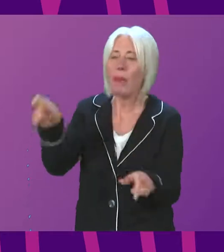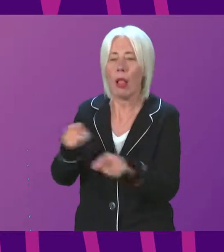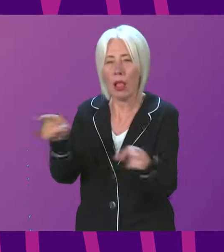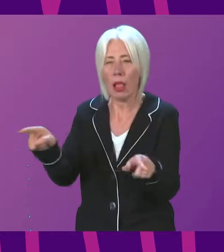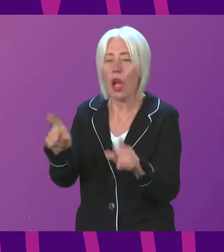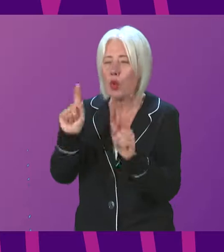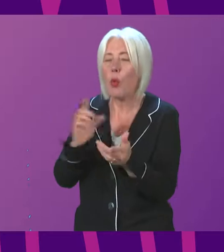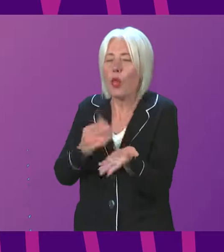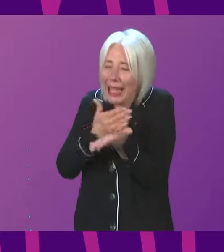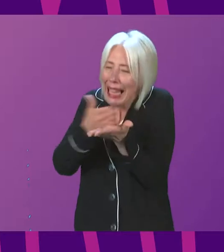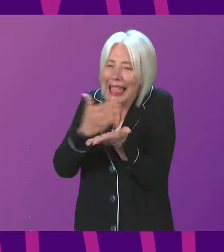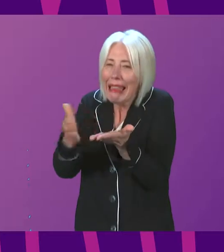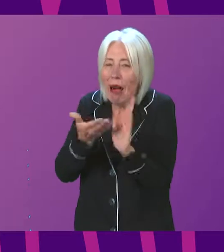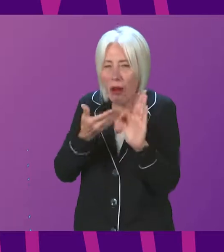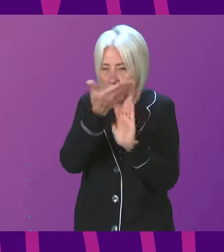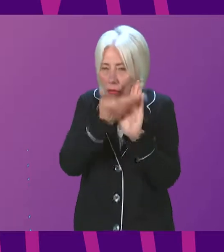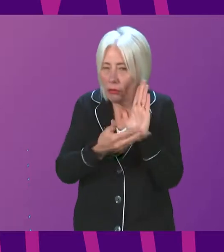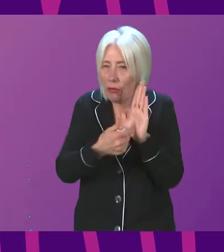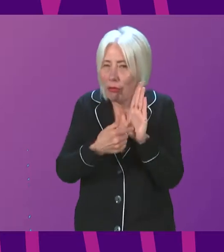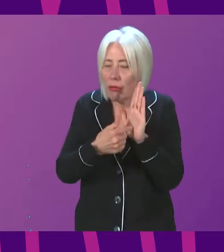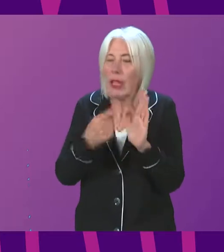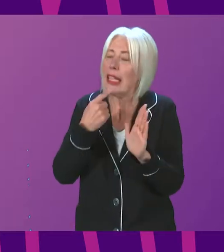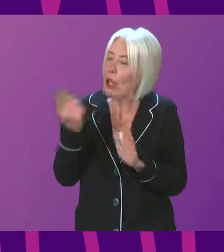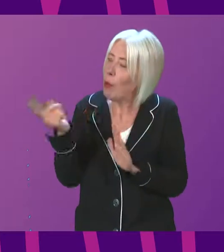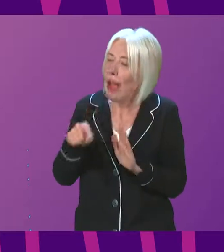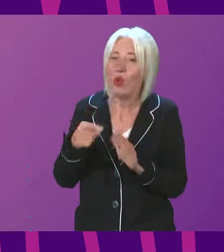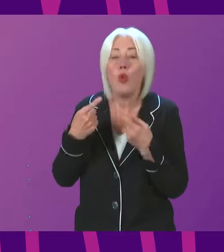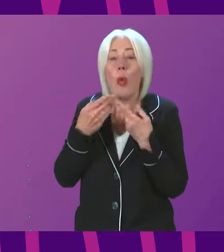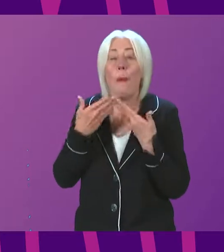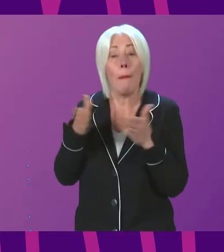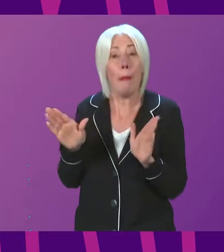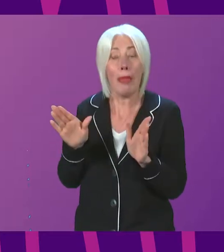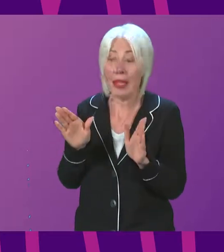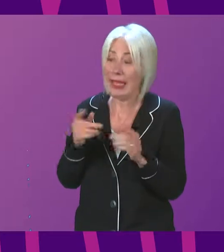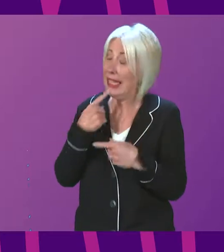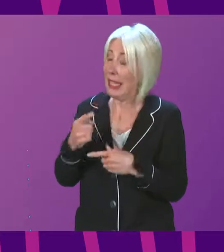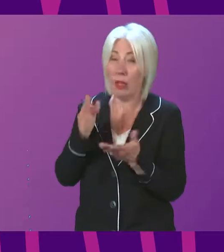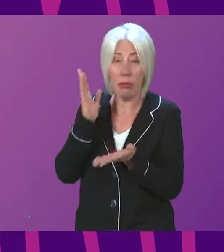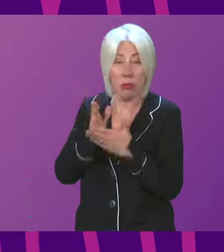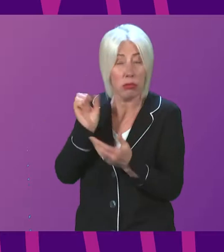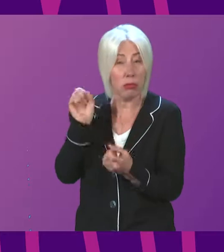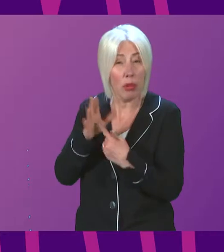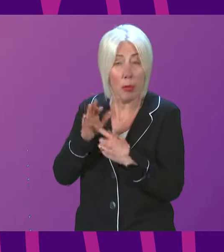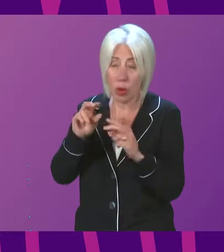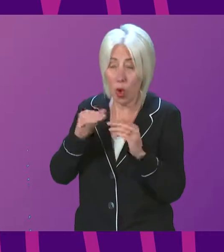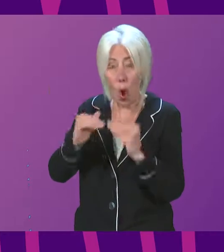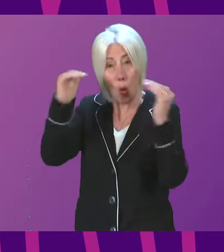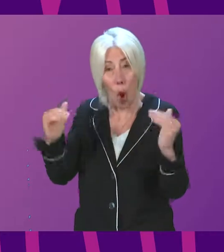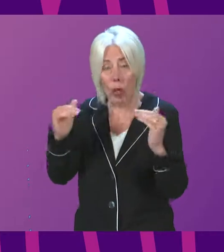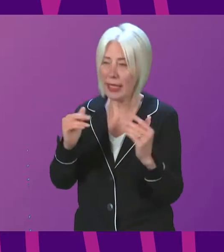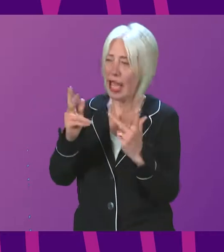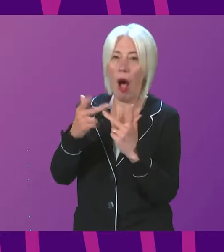to the terms of reference reinforces the Inquiry's public statements on the importance of examining equality and other disparities